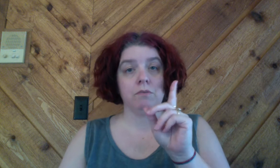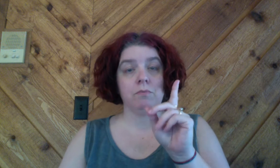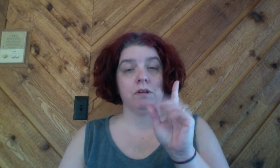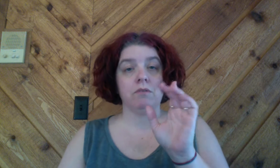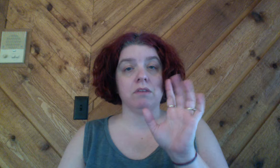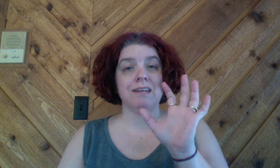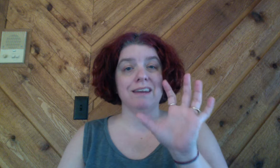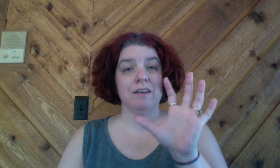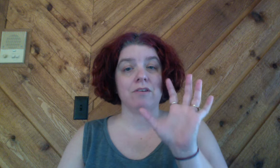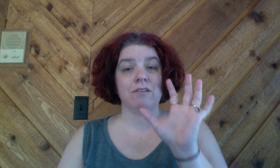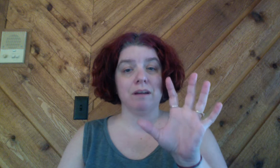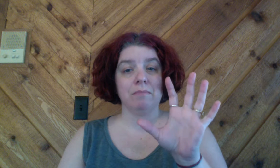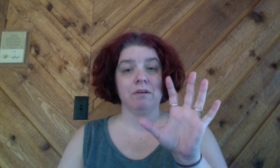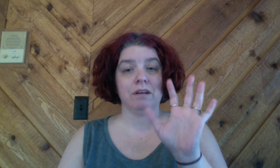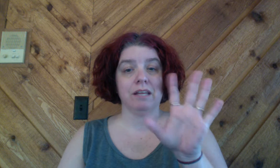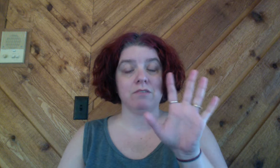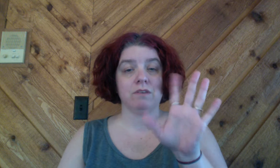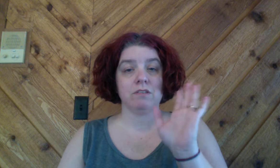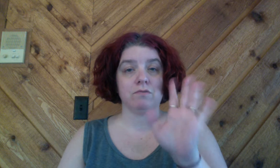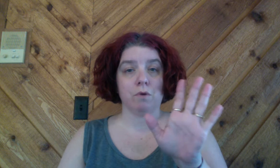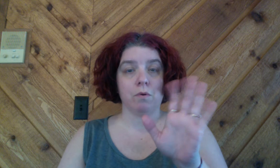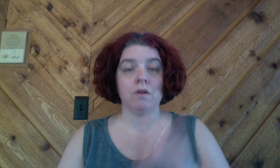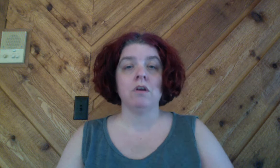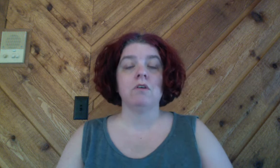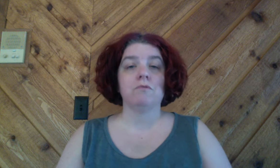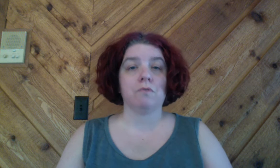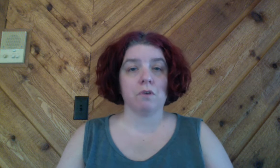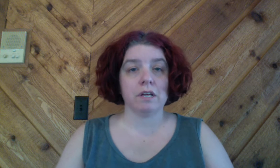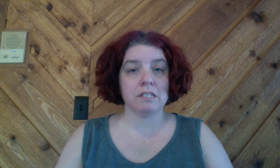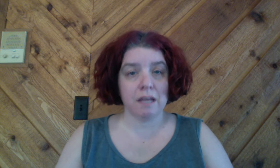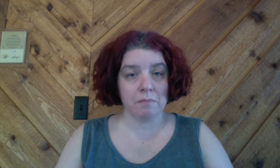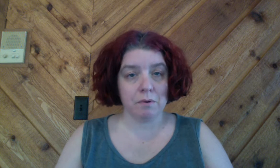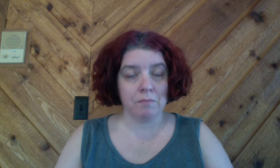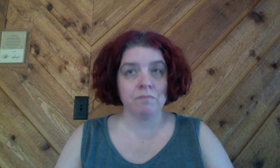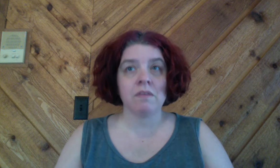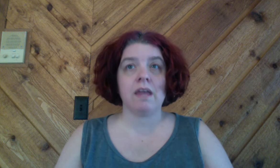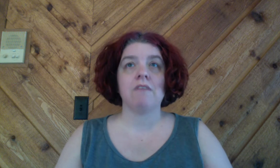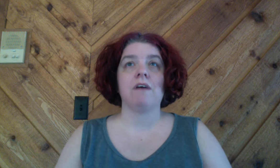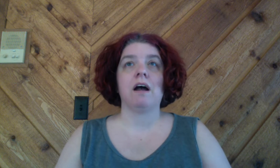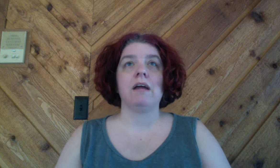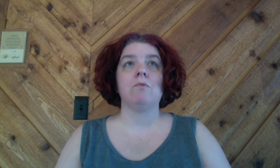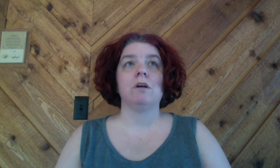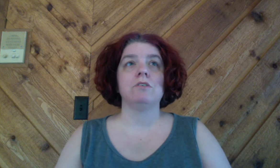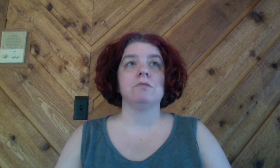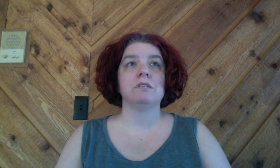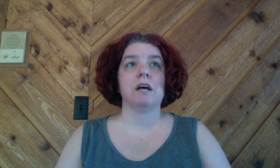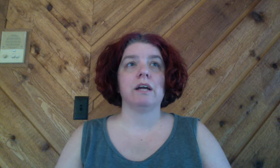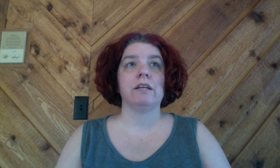you're putting it with another number it's faced forward for example if I want to sign